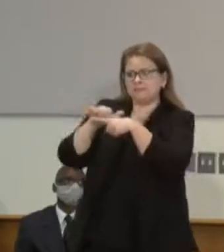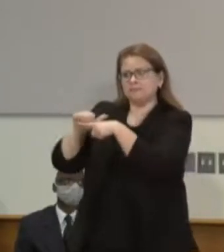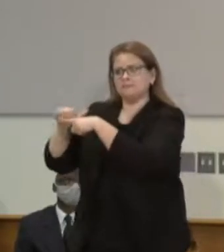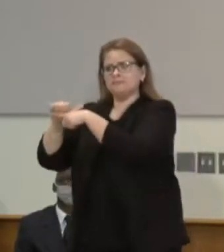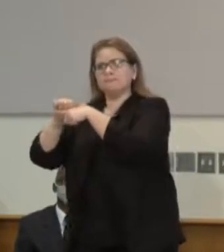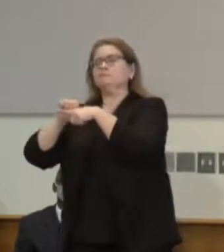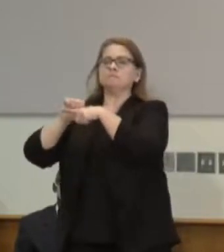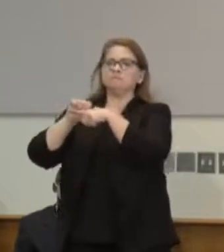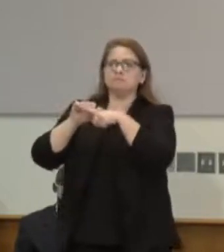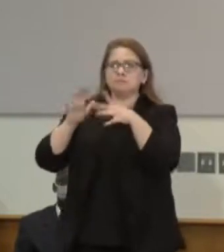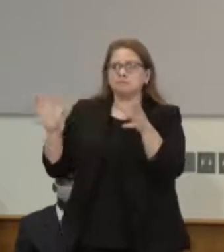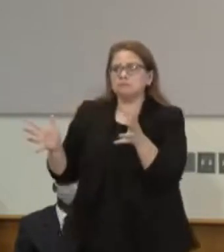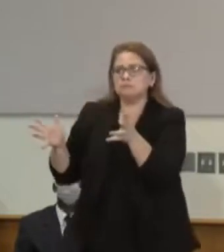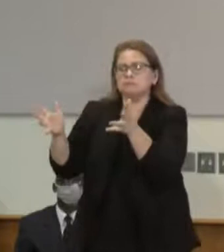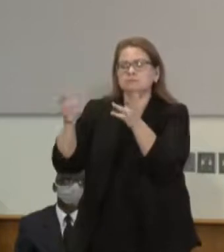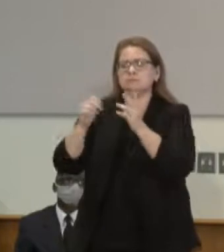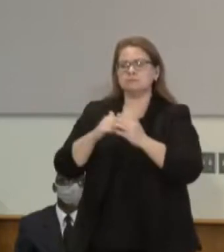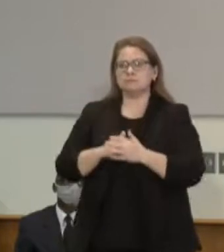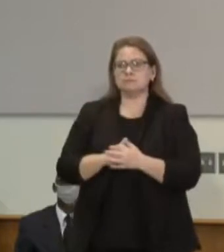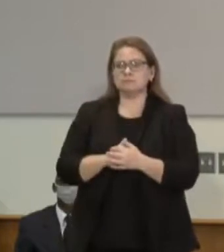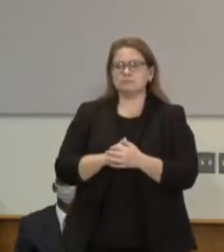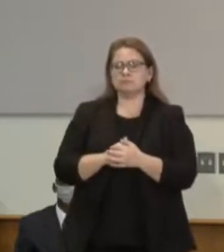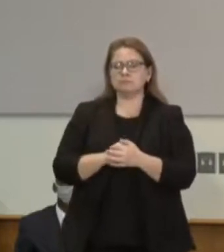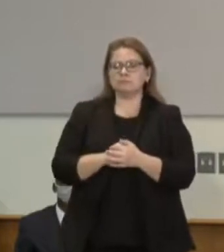condones a deadly force.